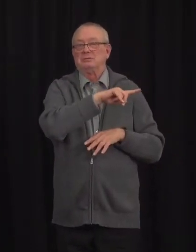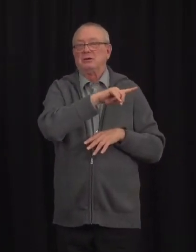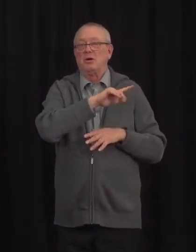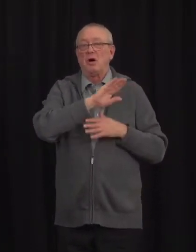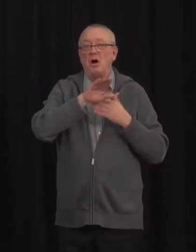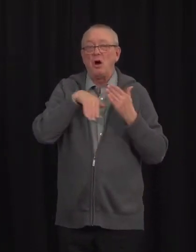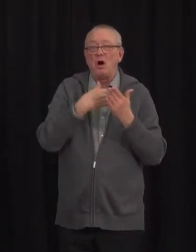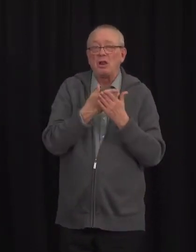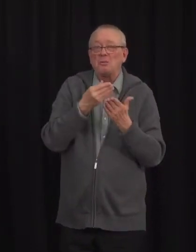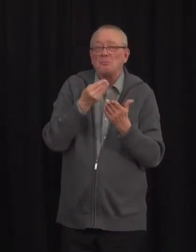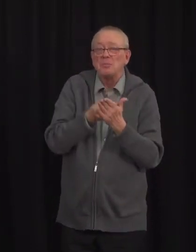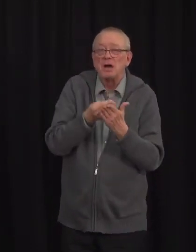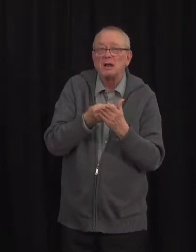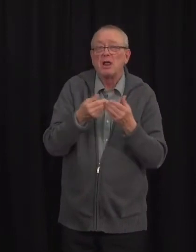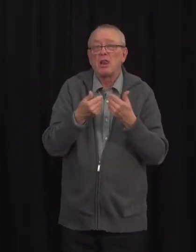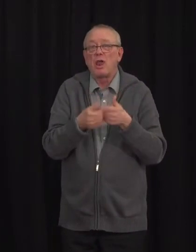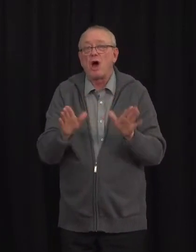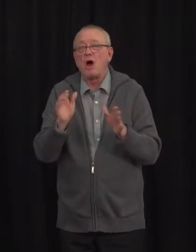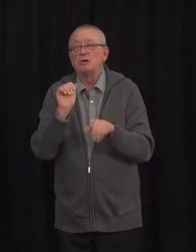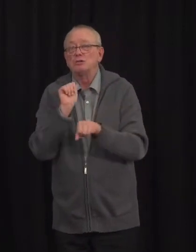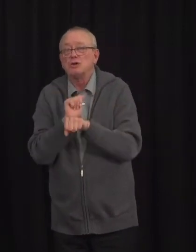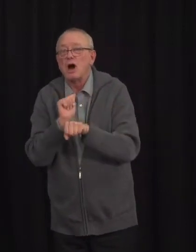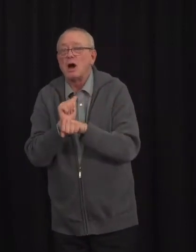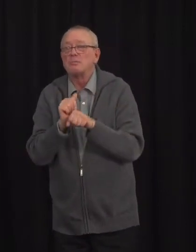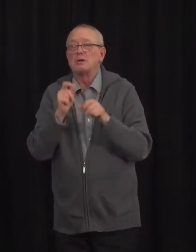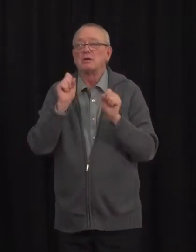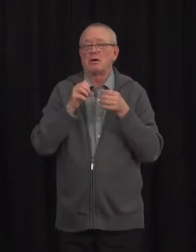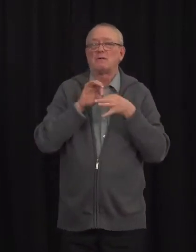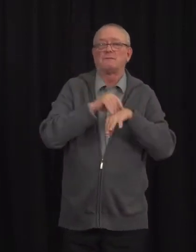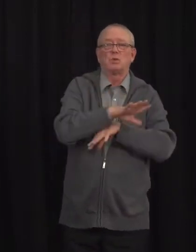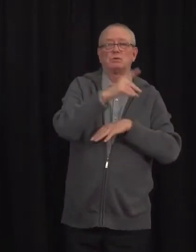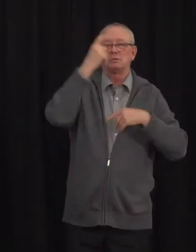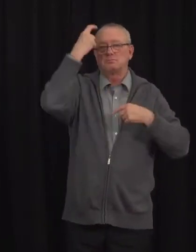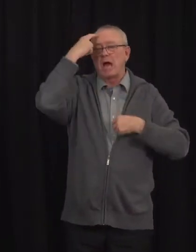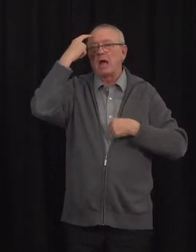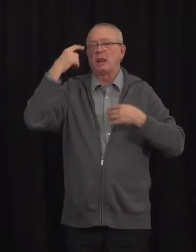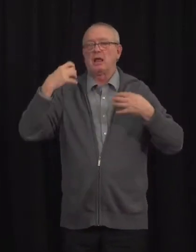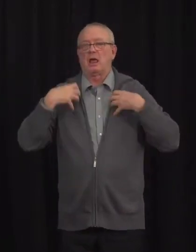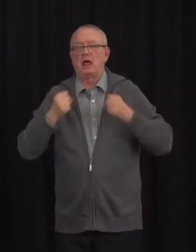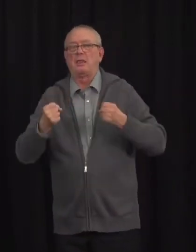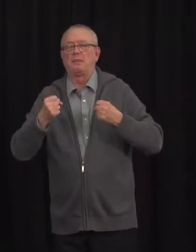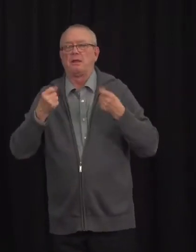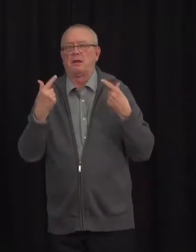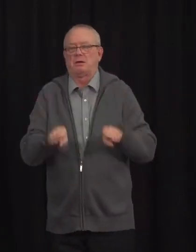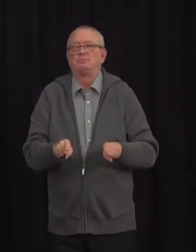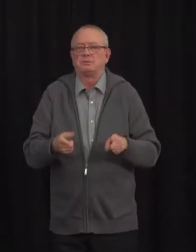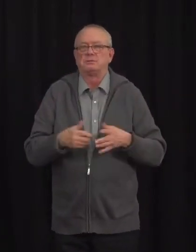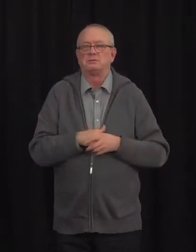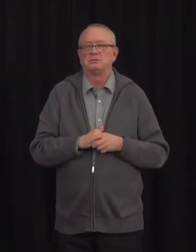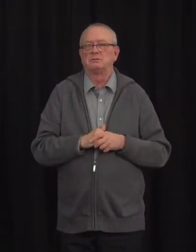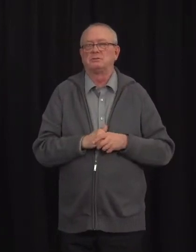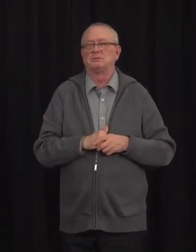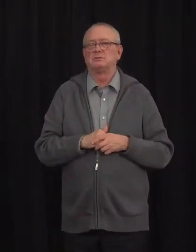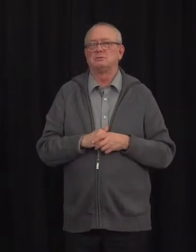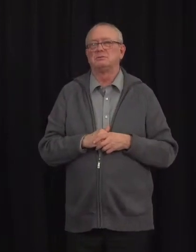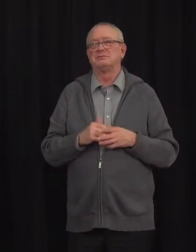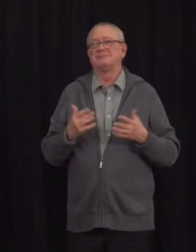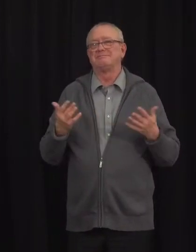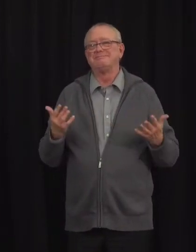lose their jobs, when they lose their incomes, what happens to their mental and emotional health? So I would just say to those folks,